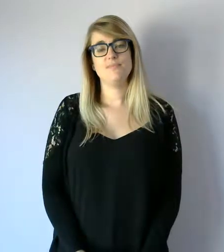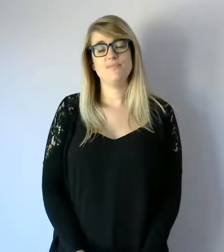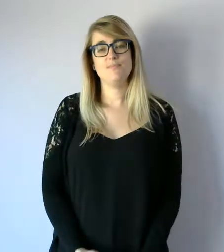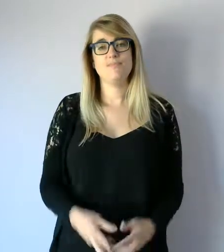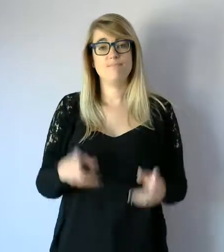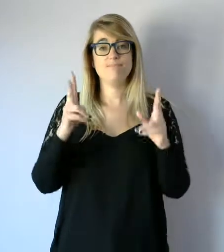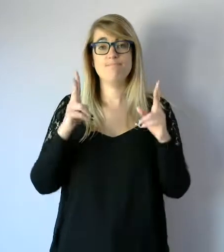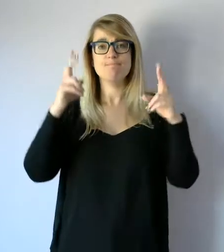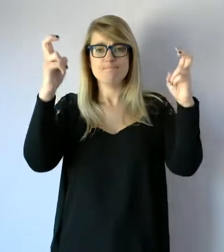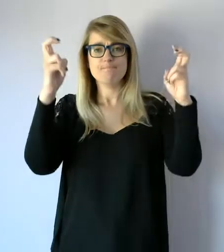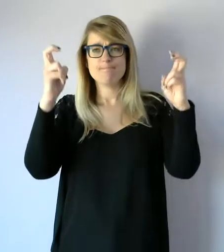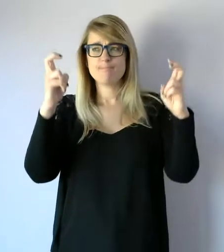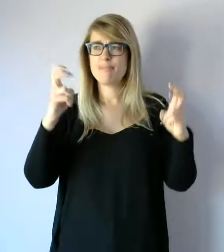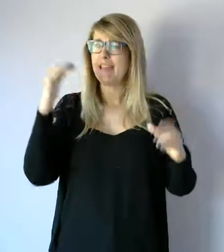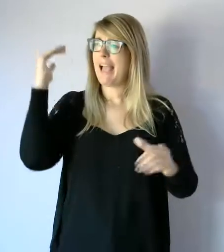Who is an adult at risk?